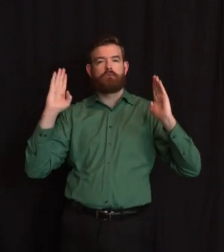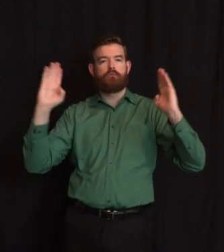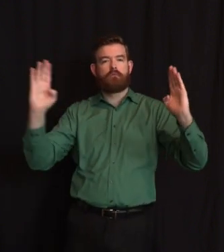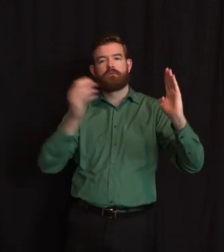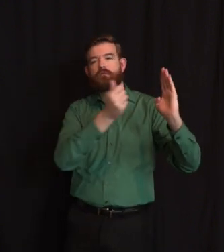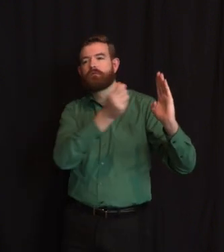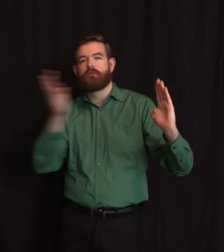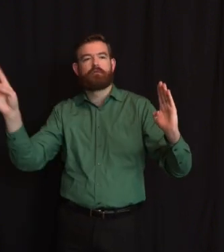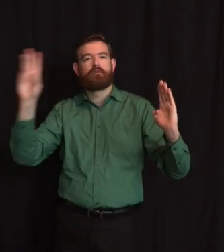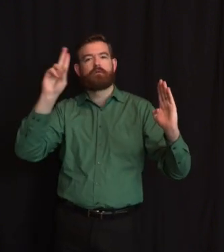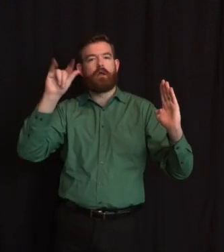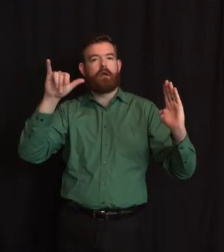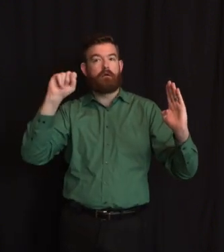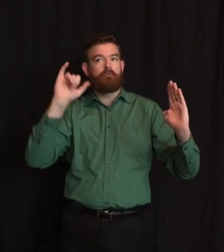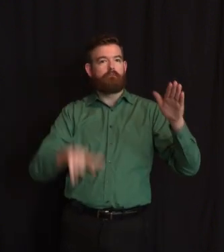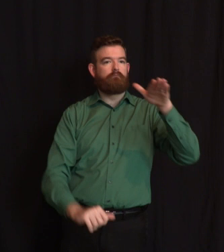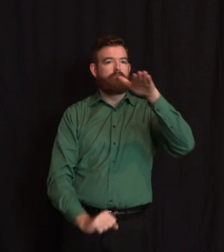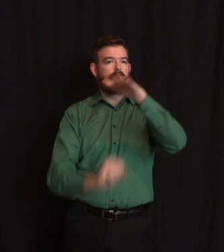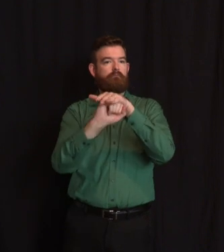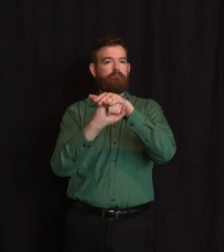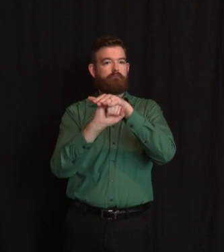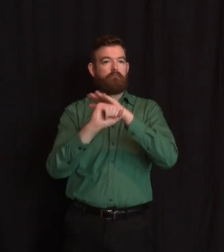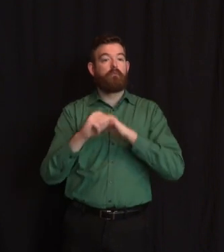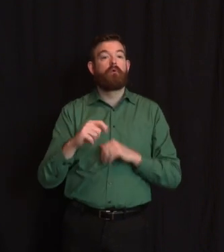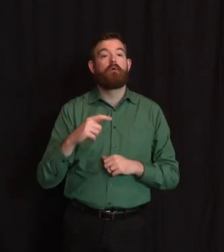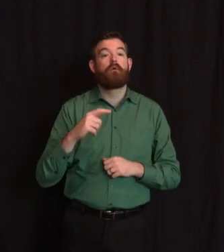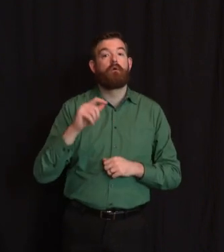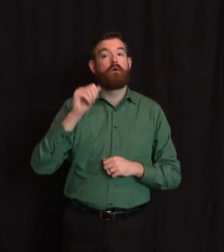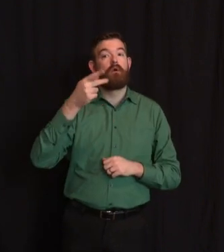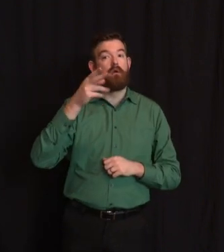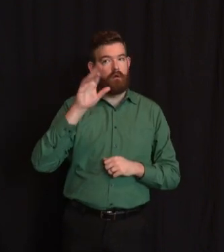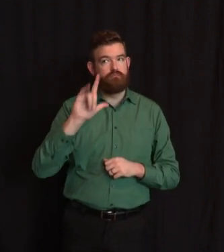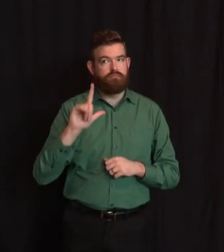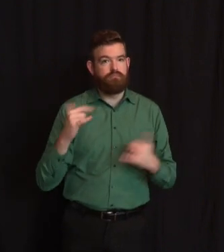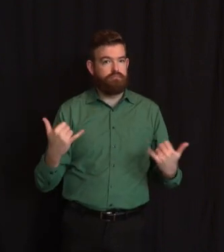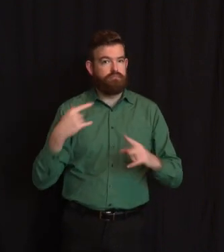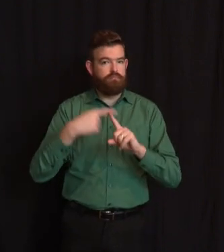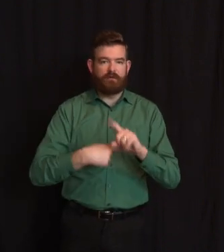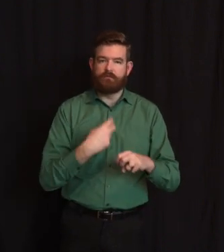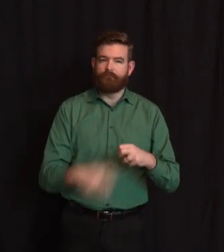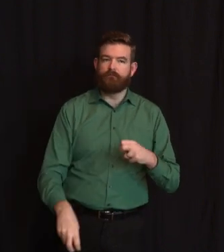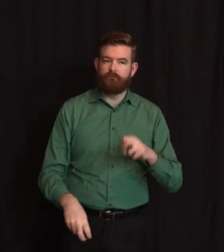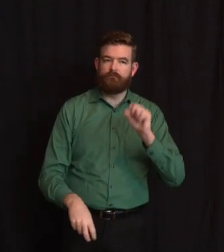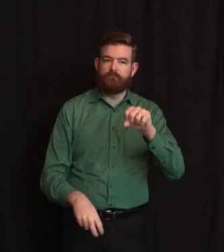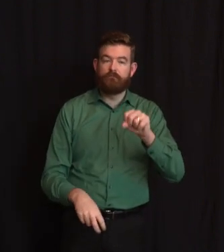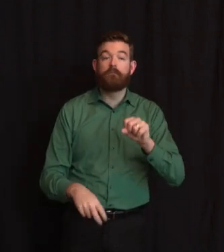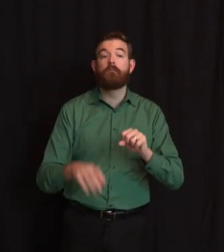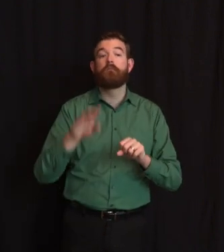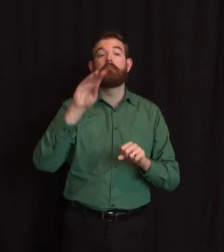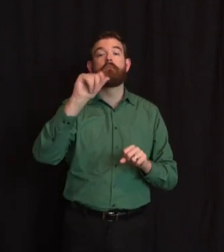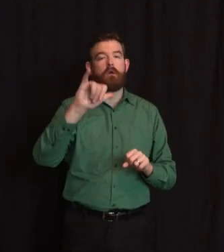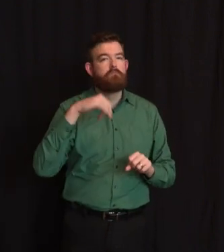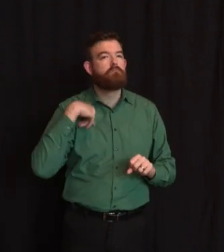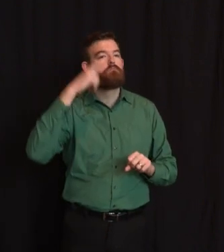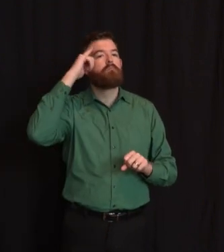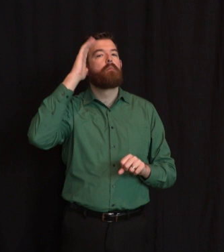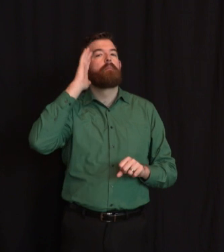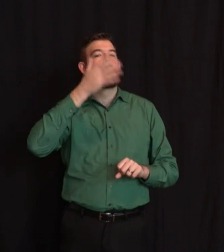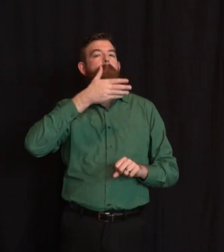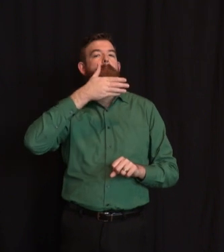doing. May will be somewhat better. We just don't know how much better. Please, God, again, if you keep doing what you're doing. And then, you know, we're hoping that